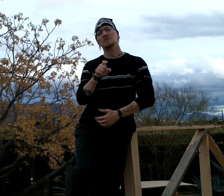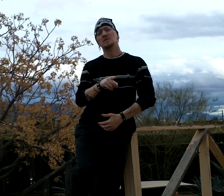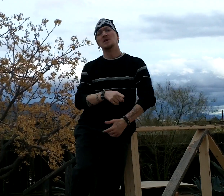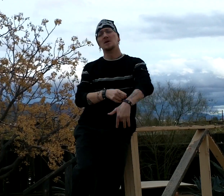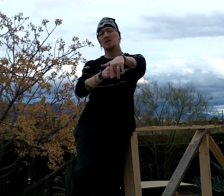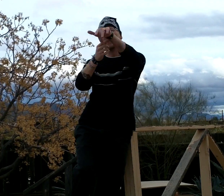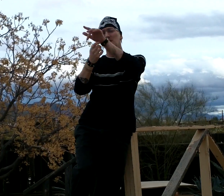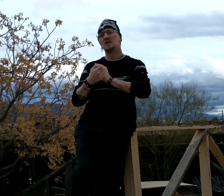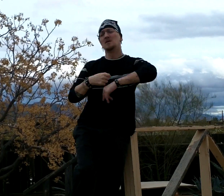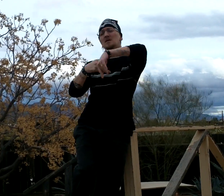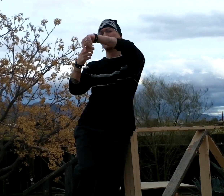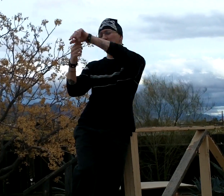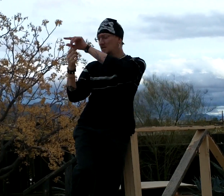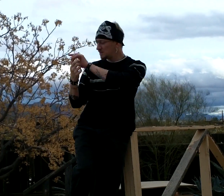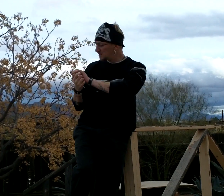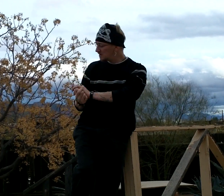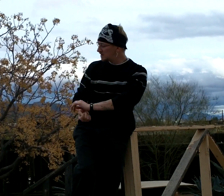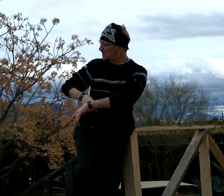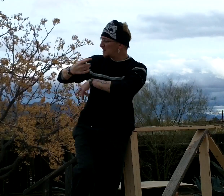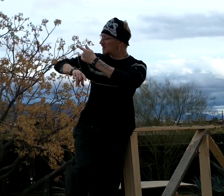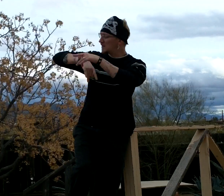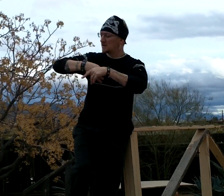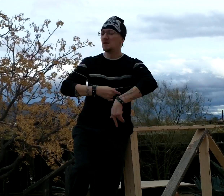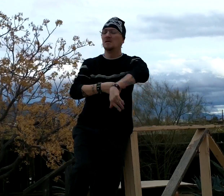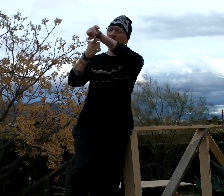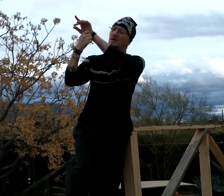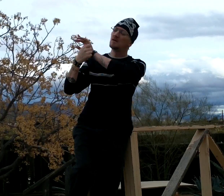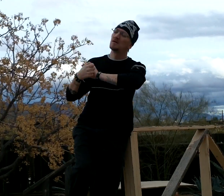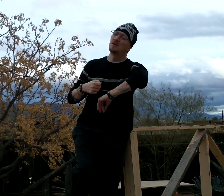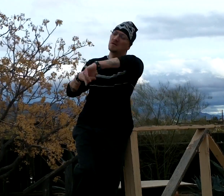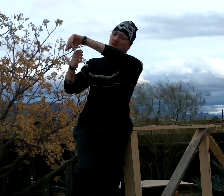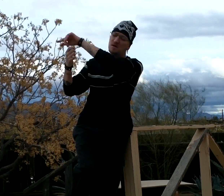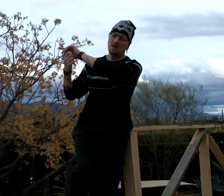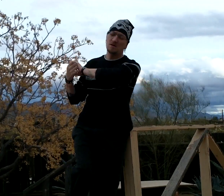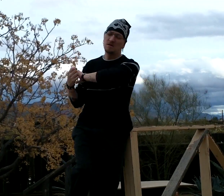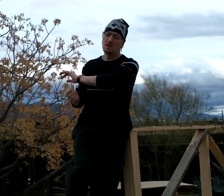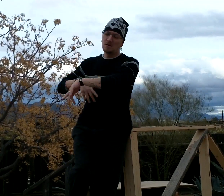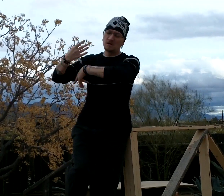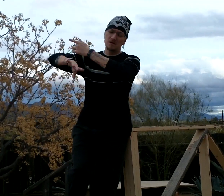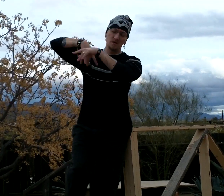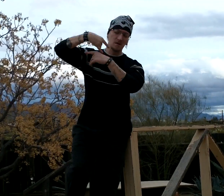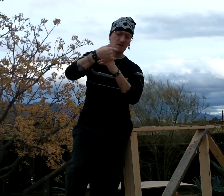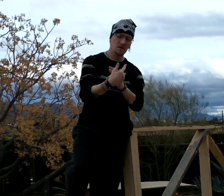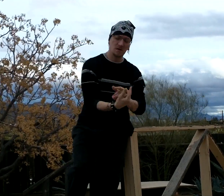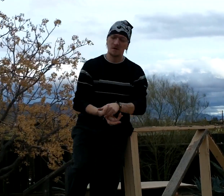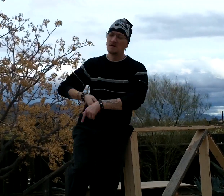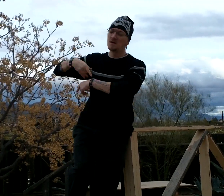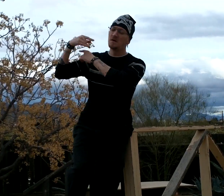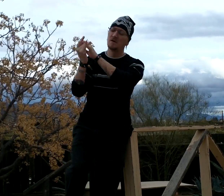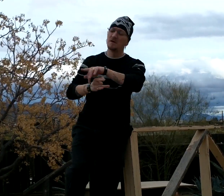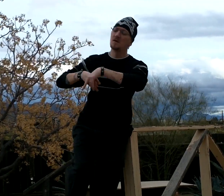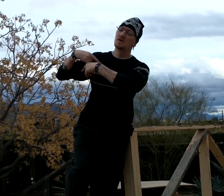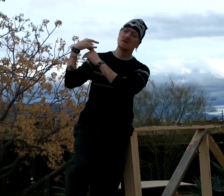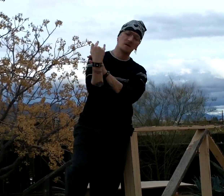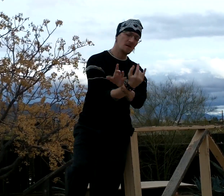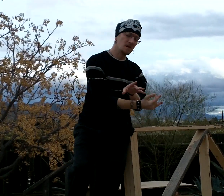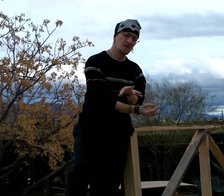I'm never dance again But now I'm never